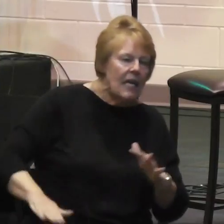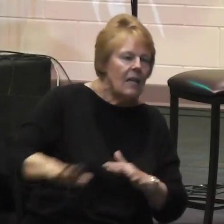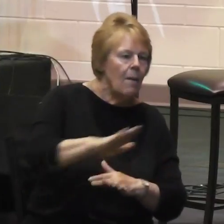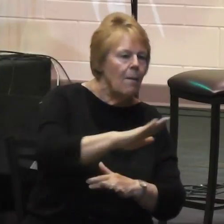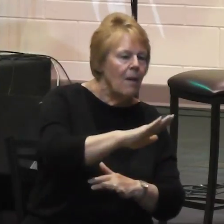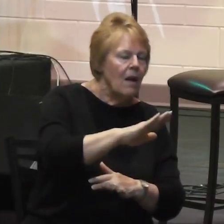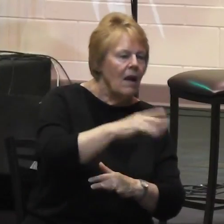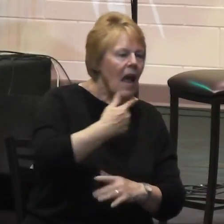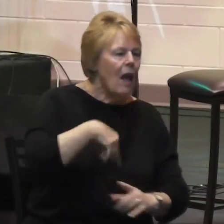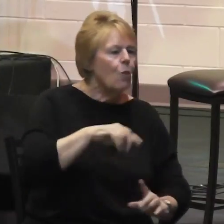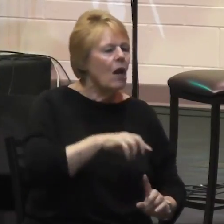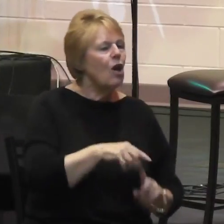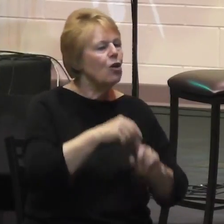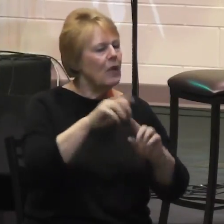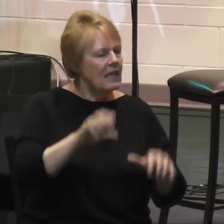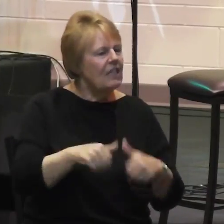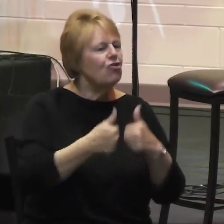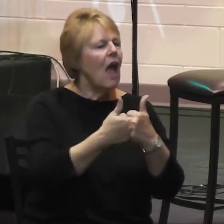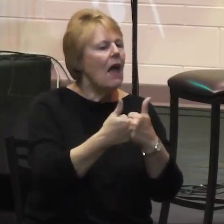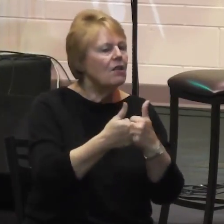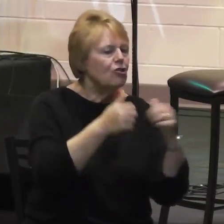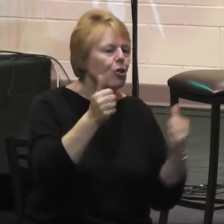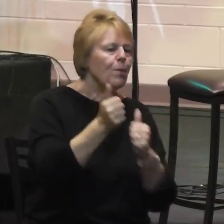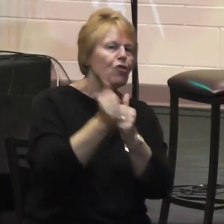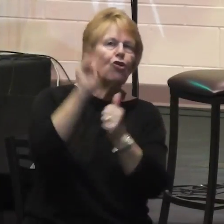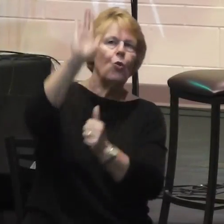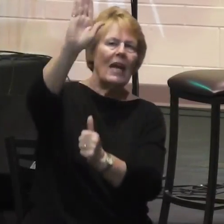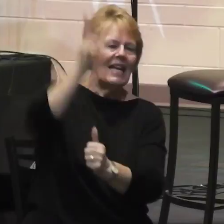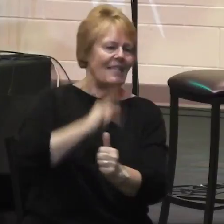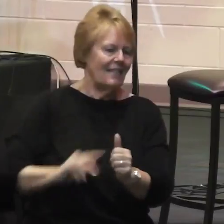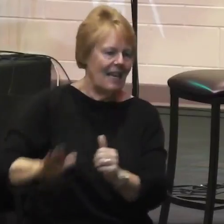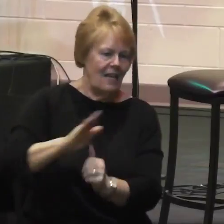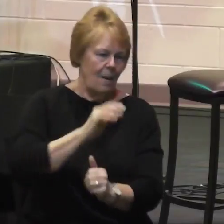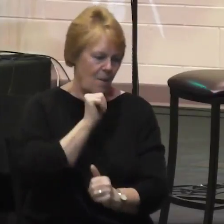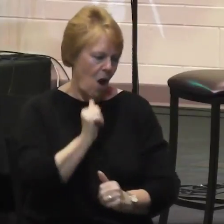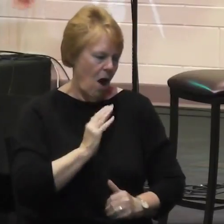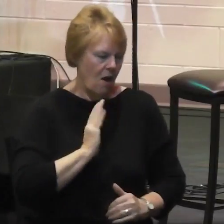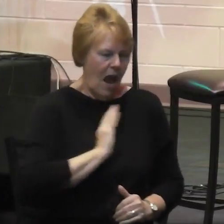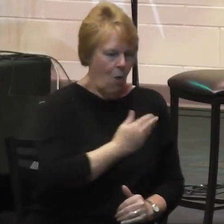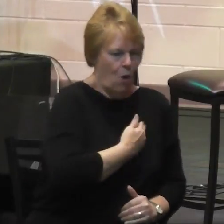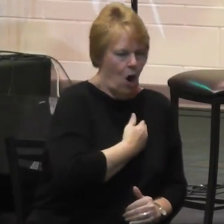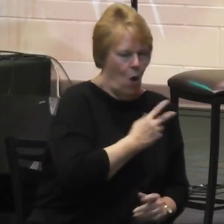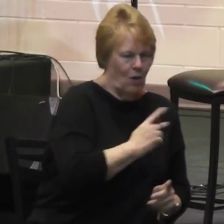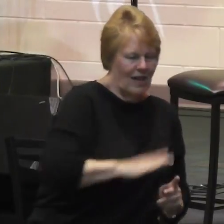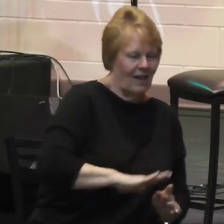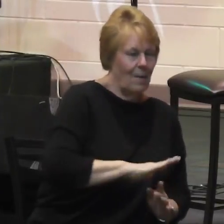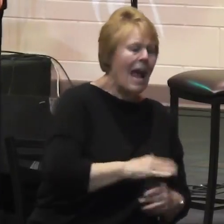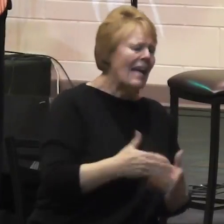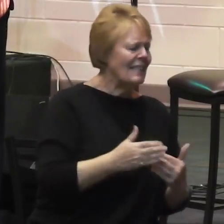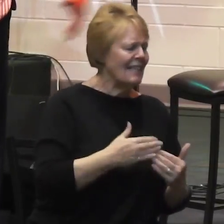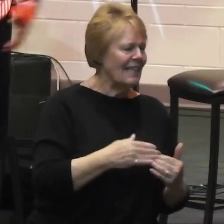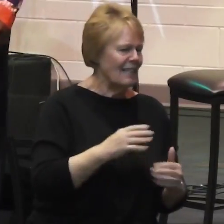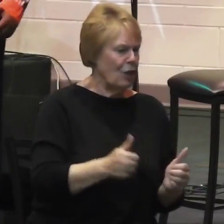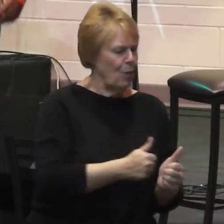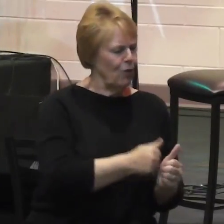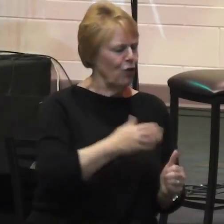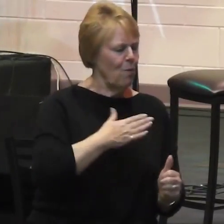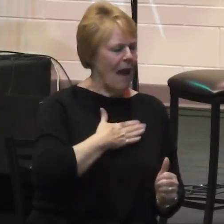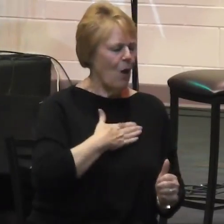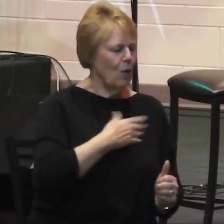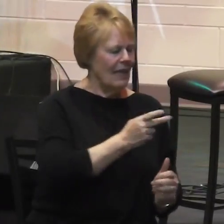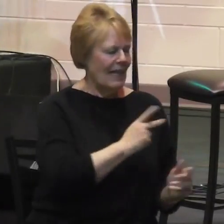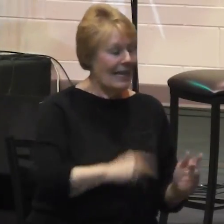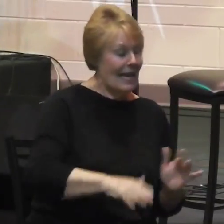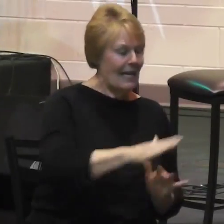challenged to pursue his kingdom and not our own kingdom. It's very easy for me to pursue my own little kingdom as Life Spring Chapel